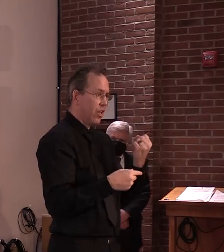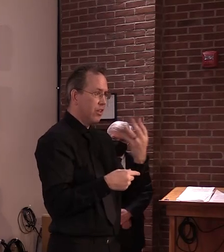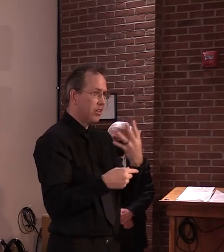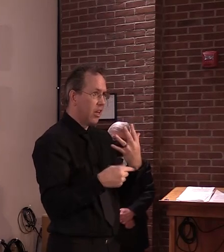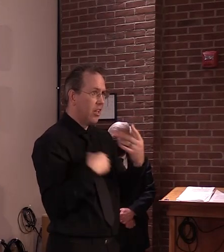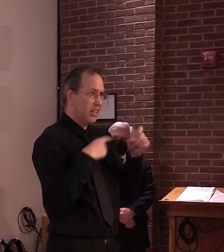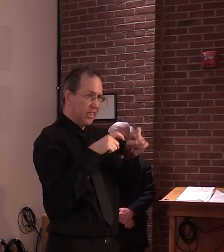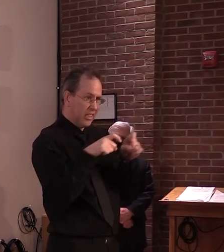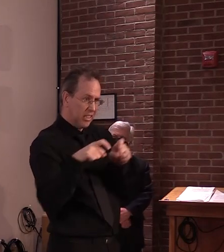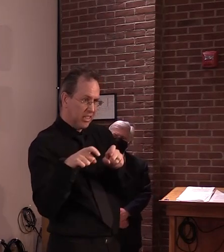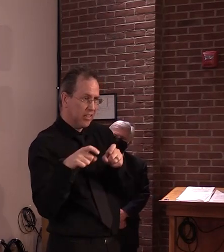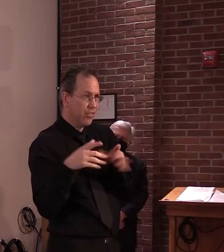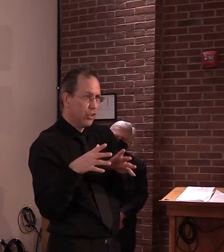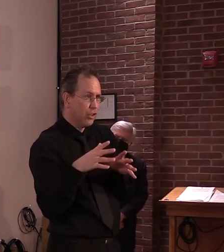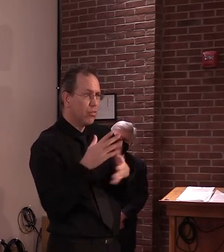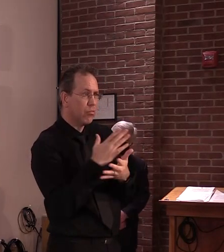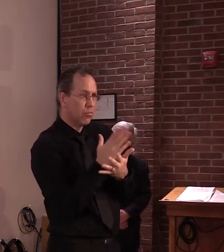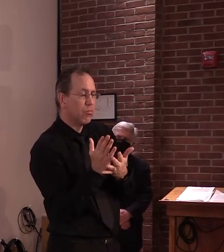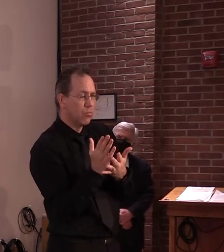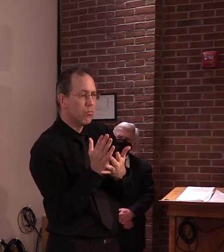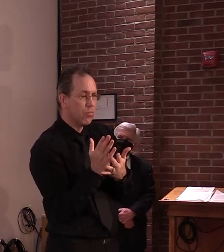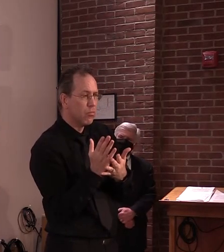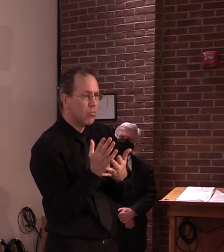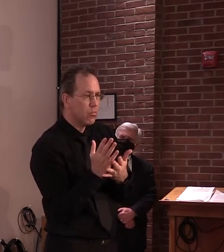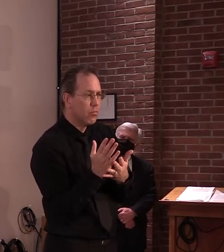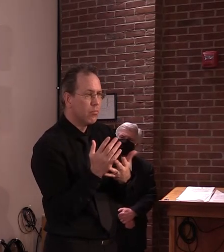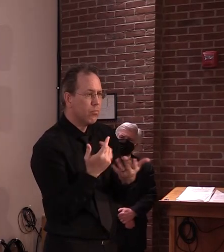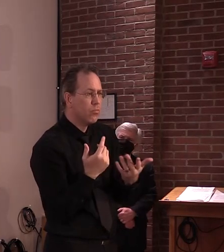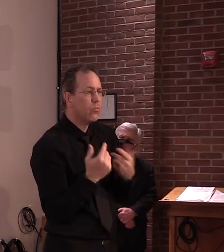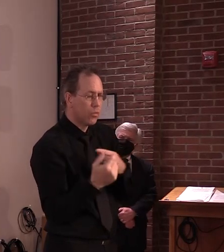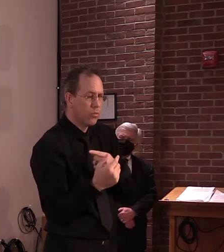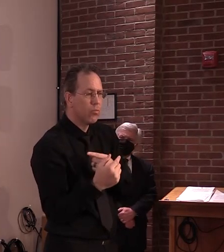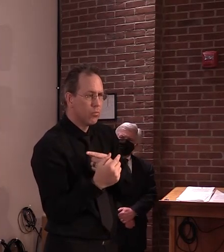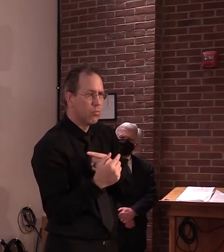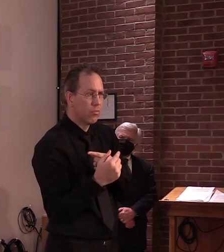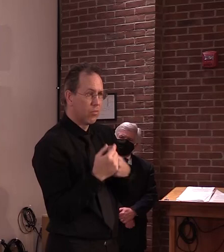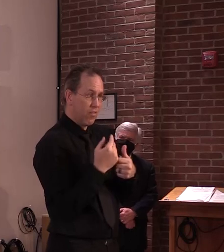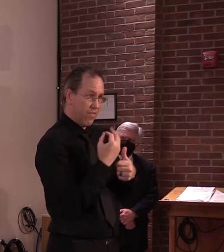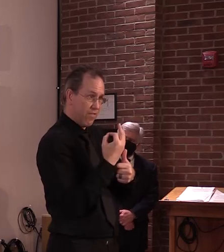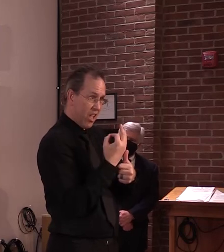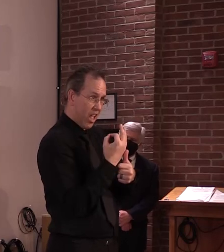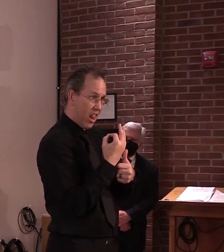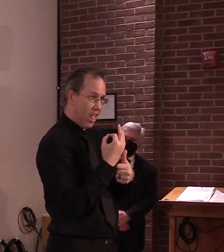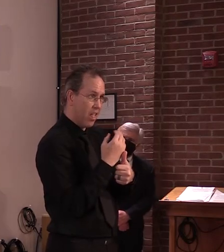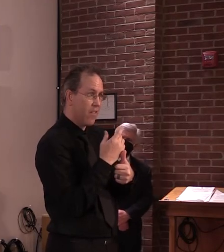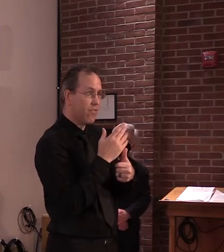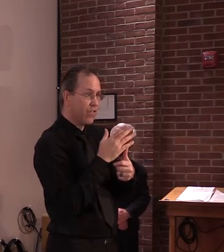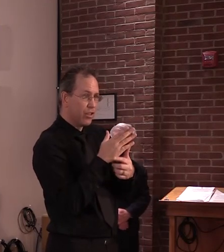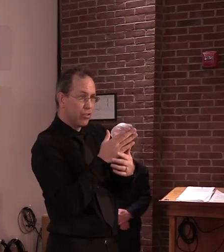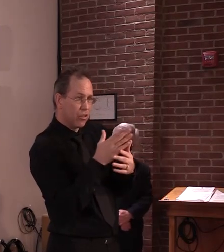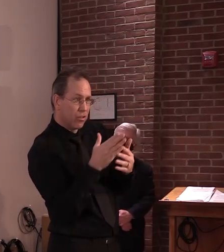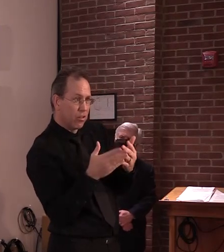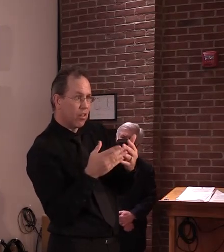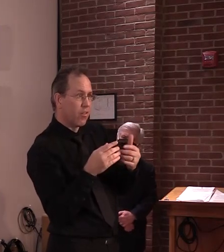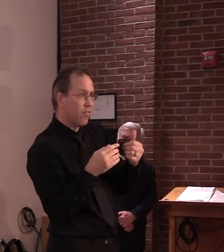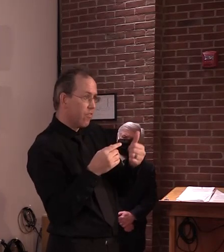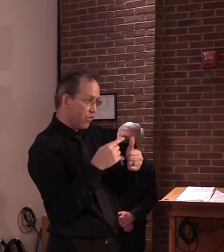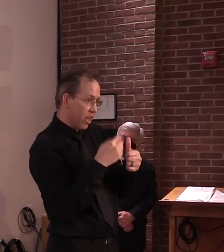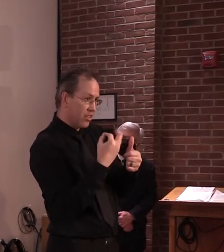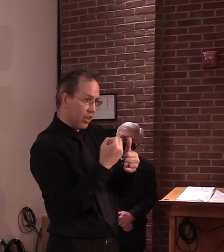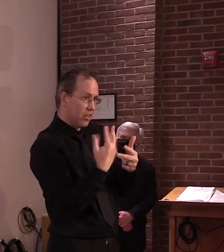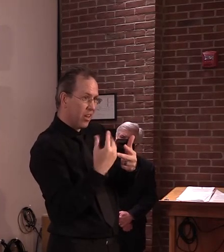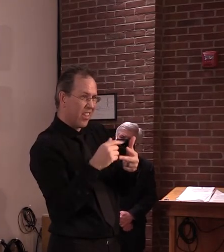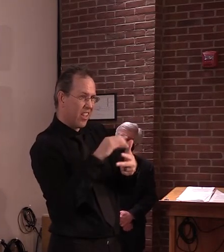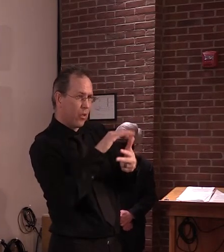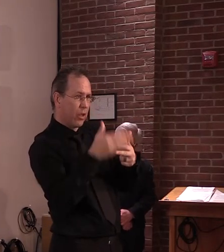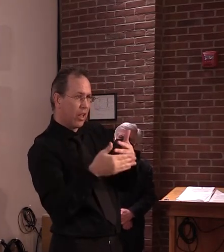End of the week and the weekend. Right. End of the week and the weekend, I'm sorry? End of the week and the weekend. Because as you might imagine, not all